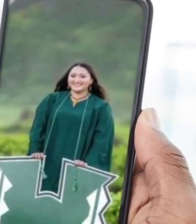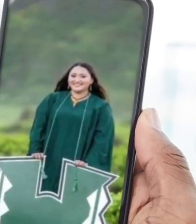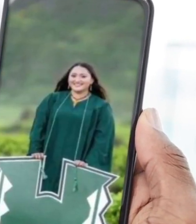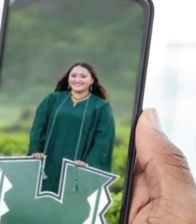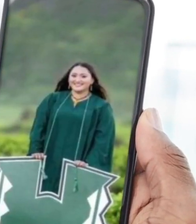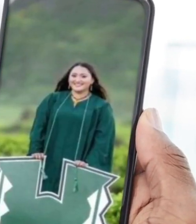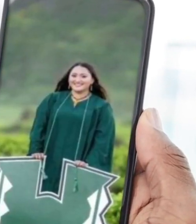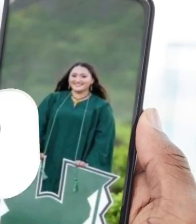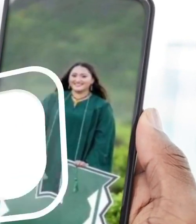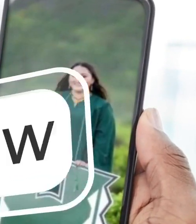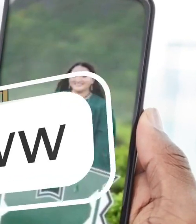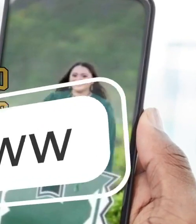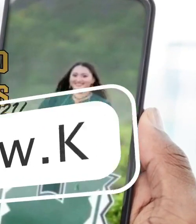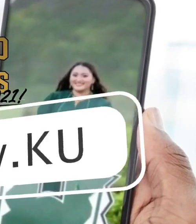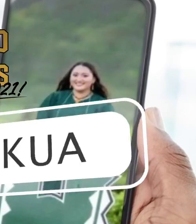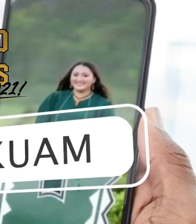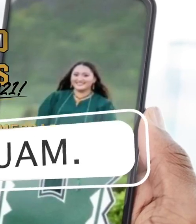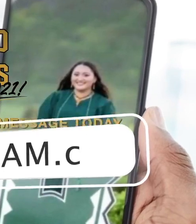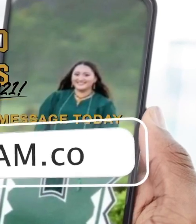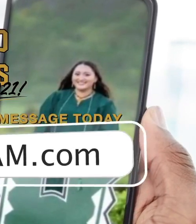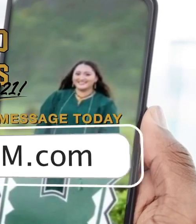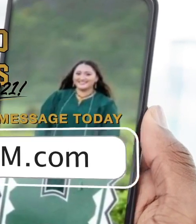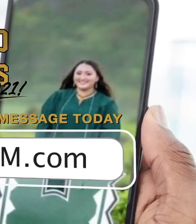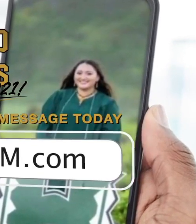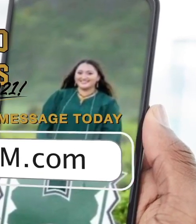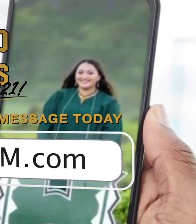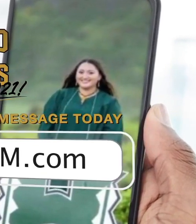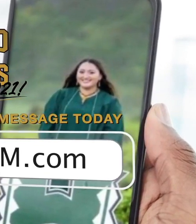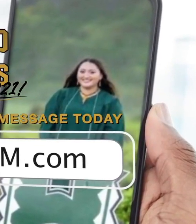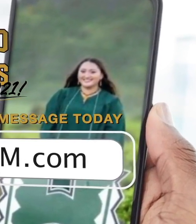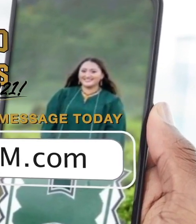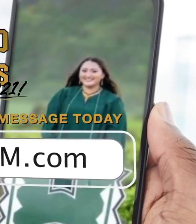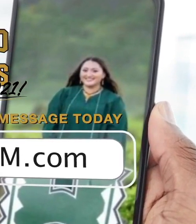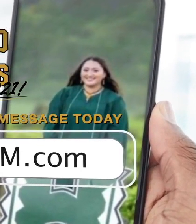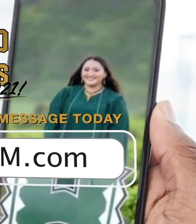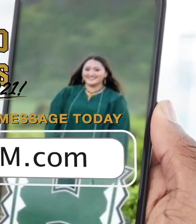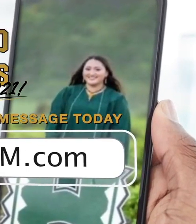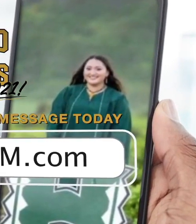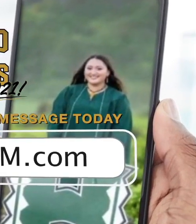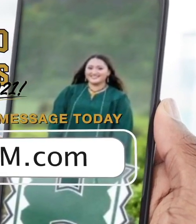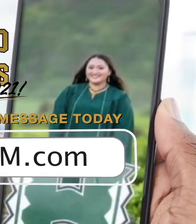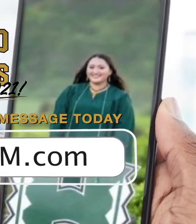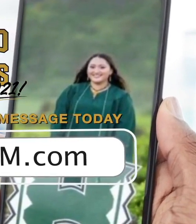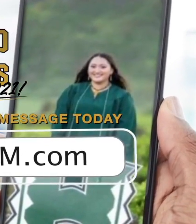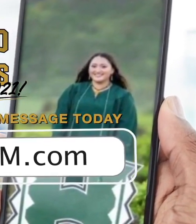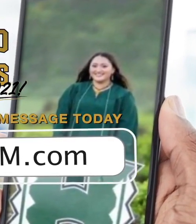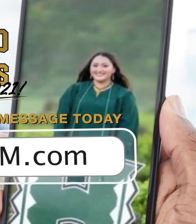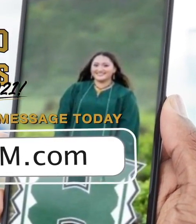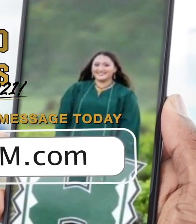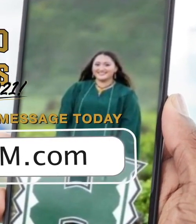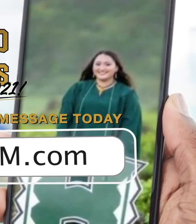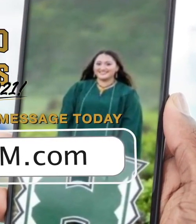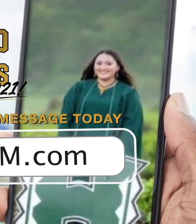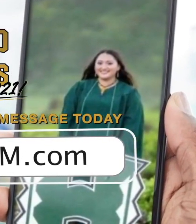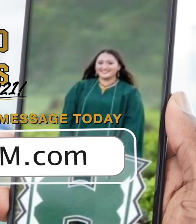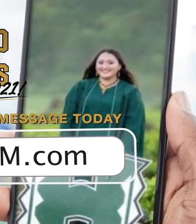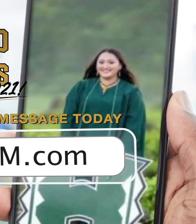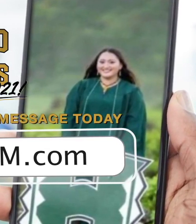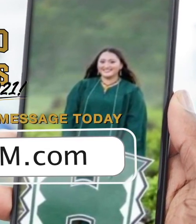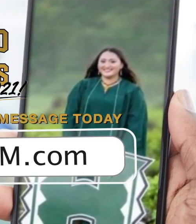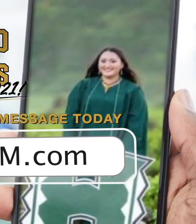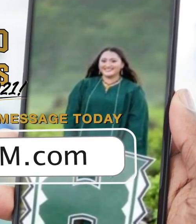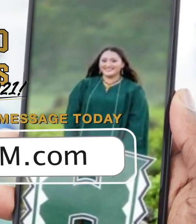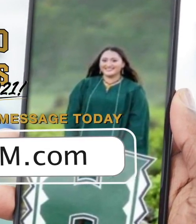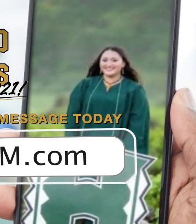2021 grads. Log on to KUIM.com to submit photos and brief messages or captions. Then look for your special grad on